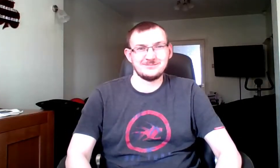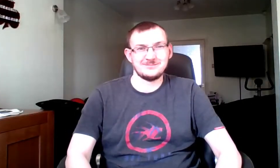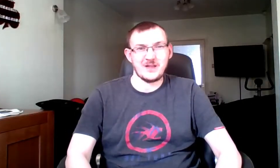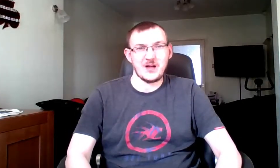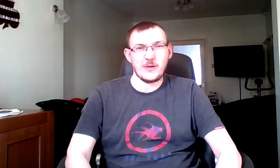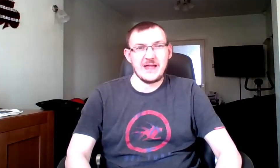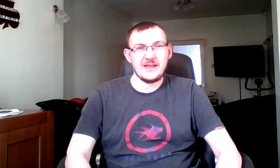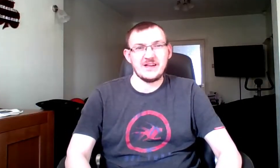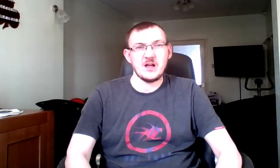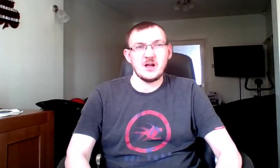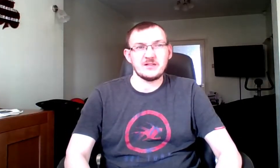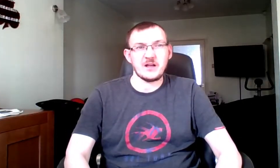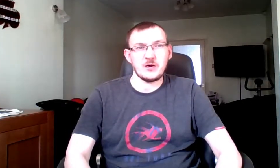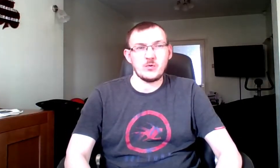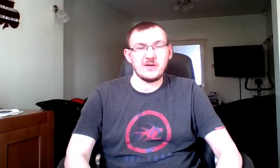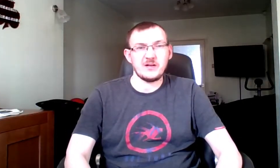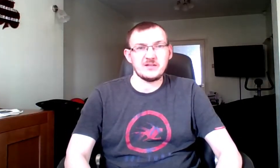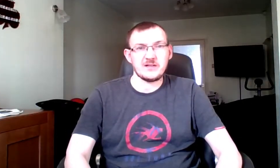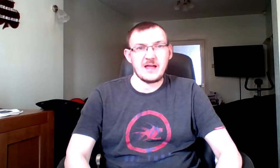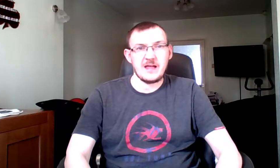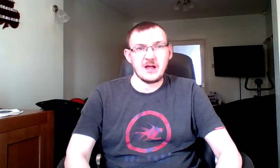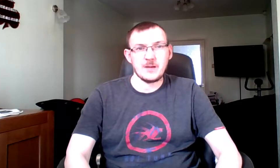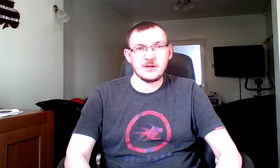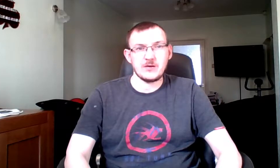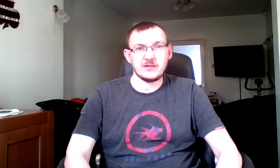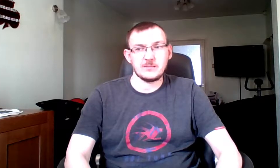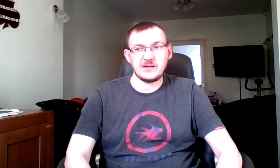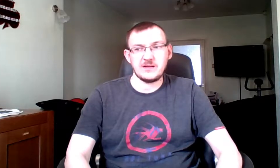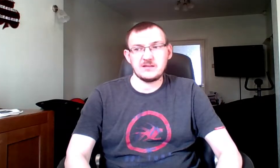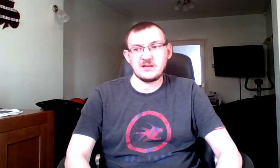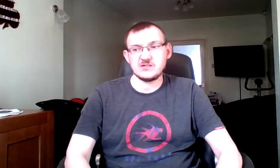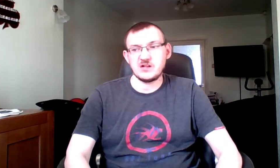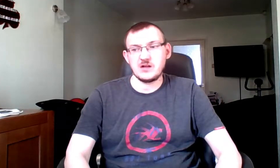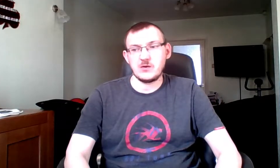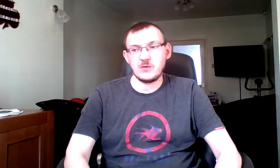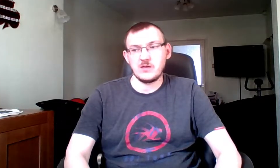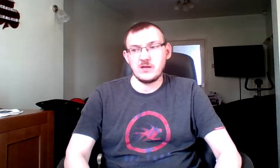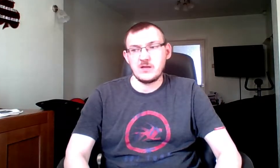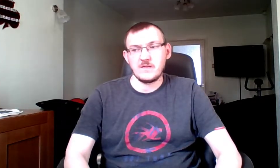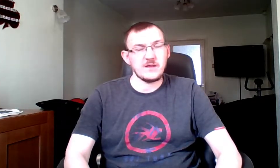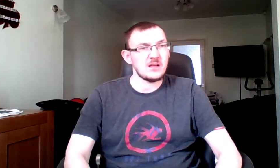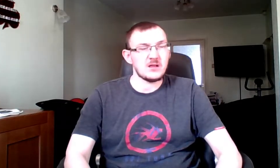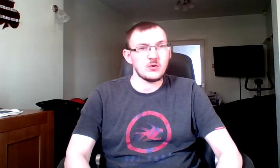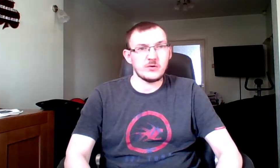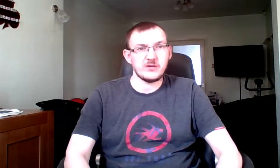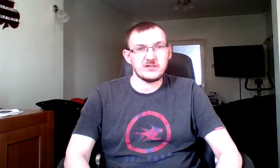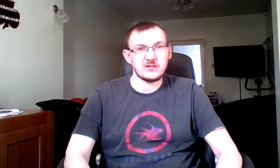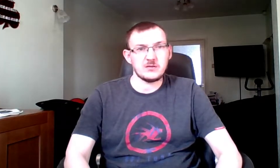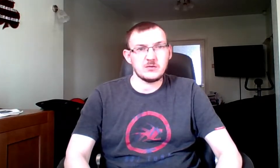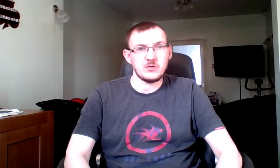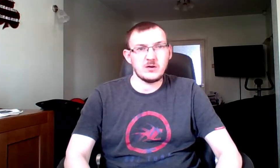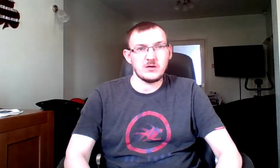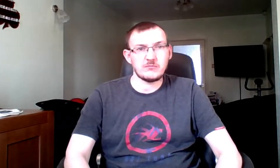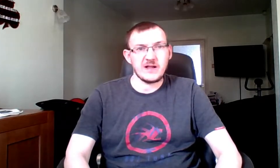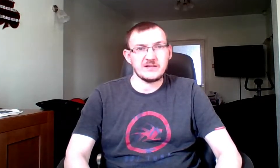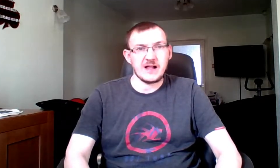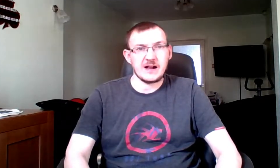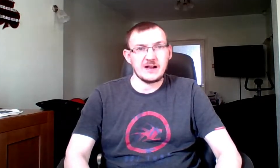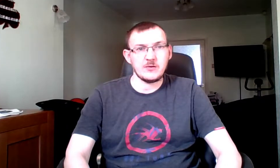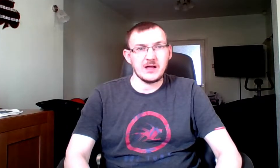Okay, so today I'm going to be teaching you the chorus to raise a hallelujah